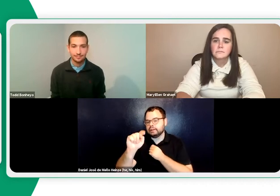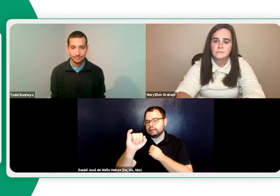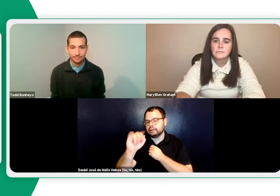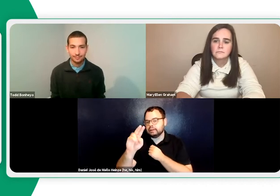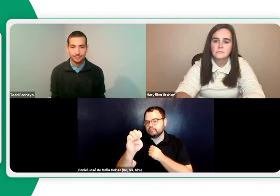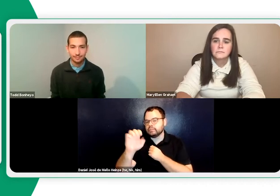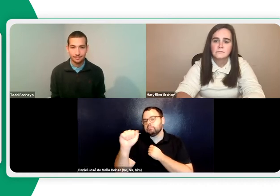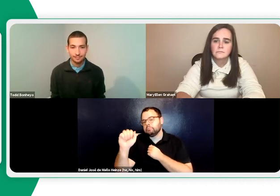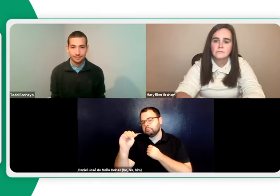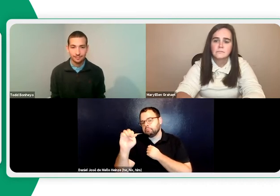Indigenous students,